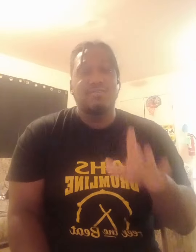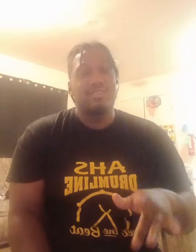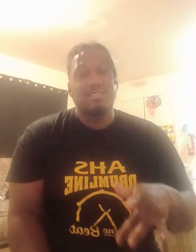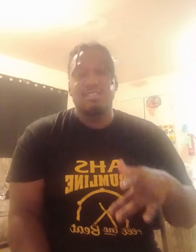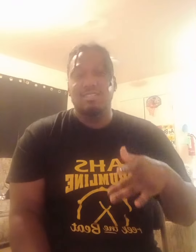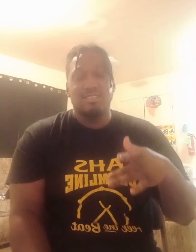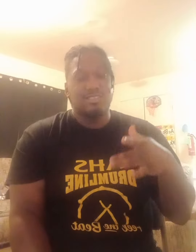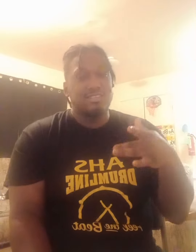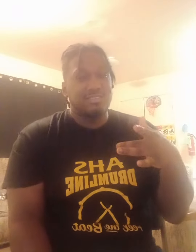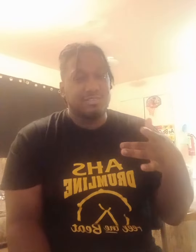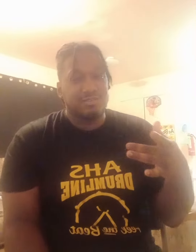feel,